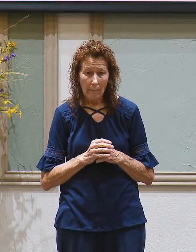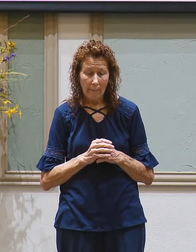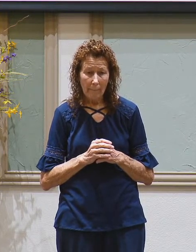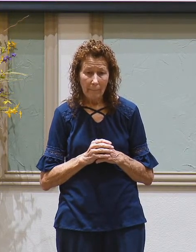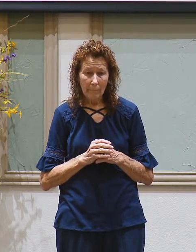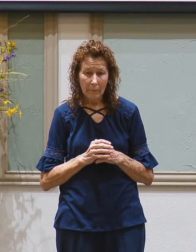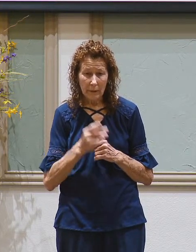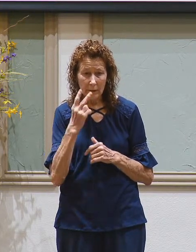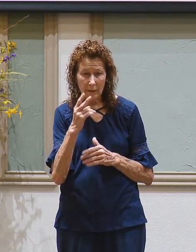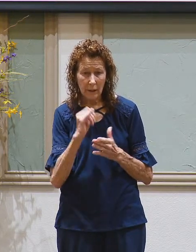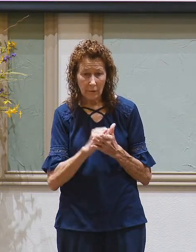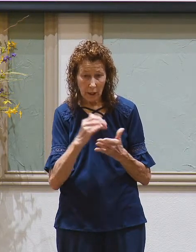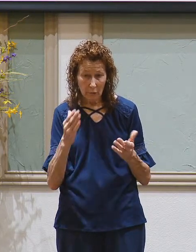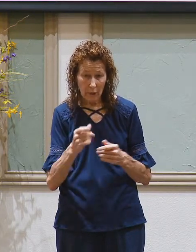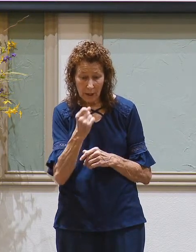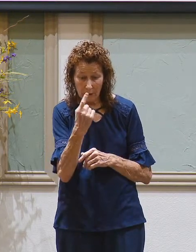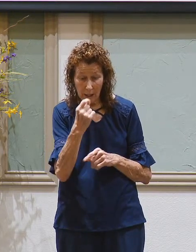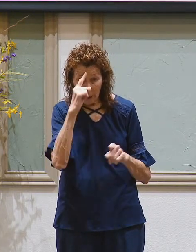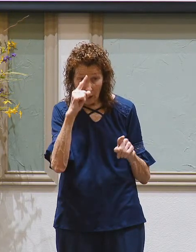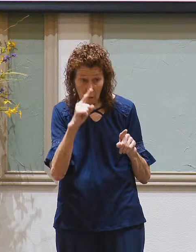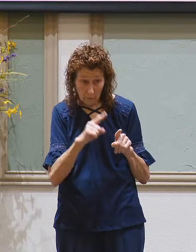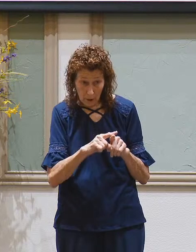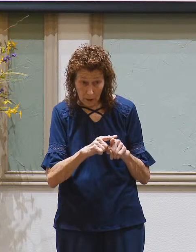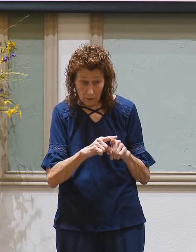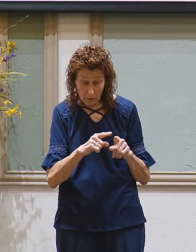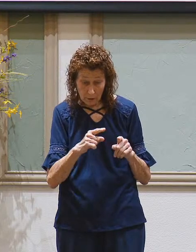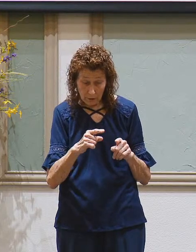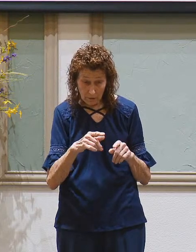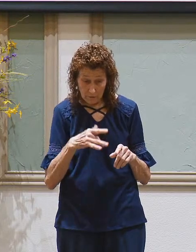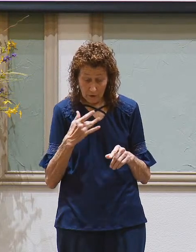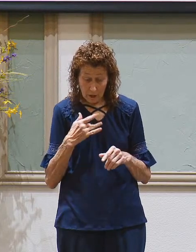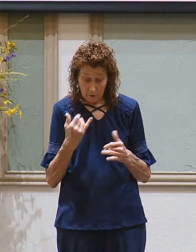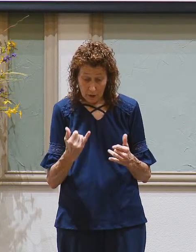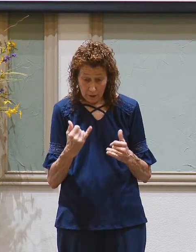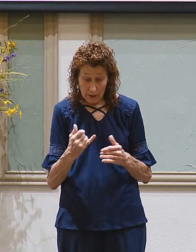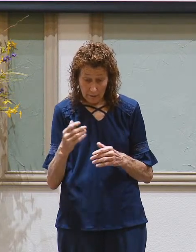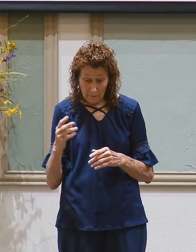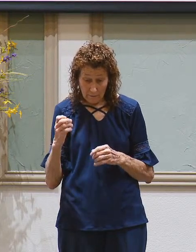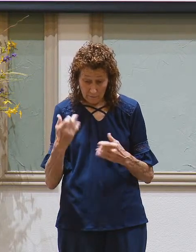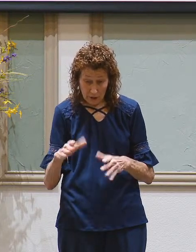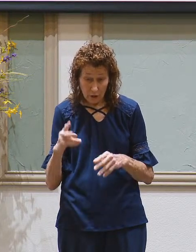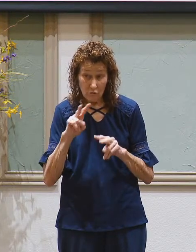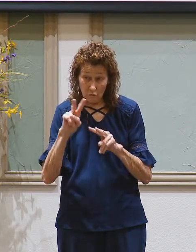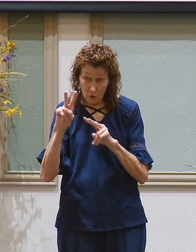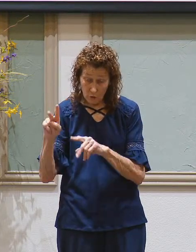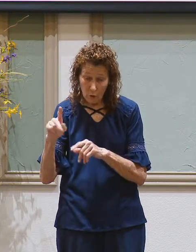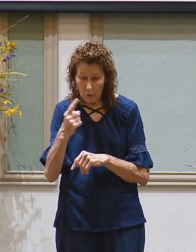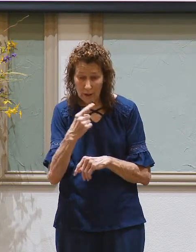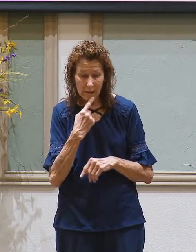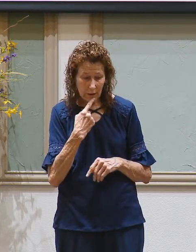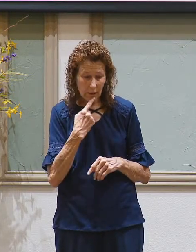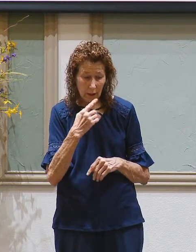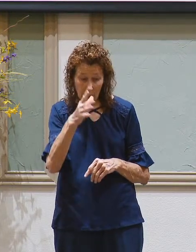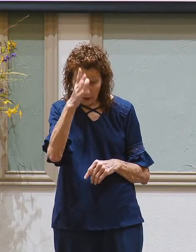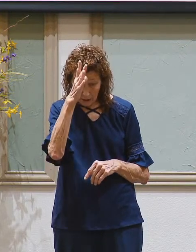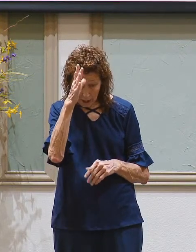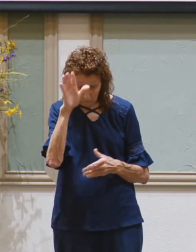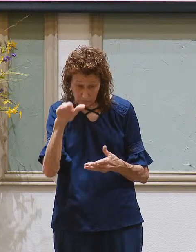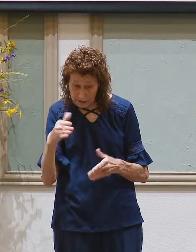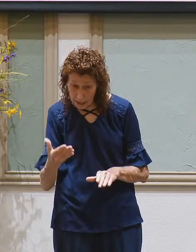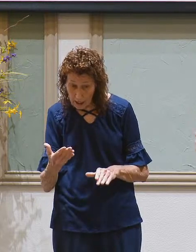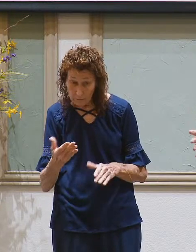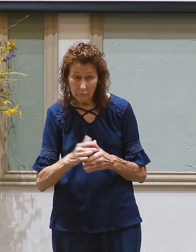See, that's kind of where the 11 brothers find themselves after they get back from the funeral. One of them says, you know, dad's dead.